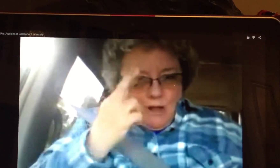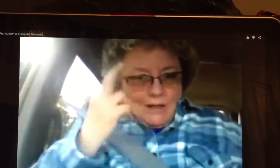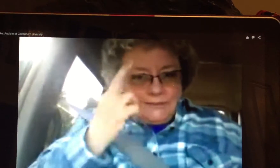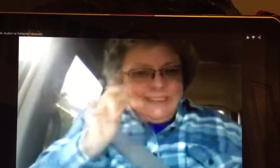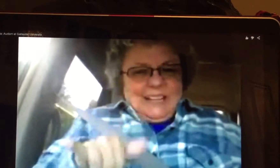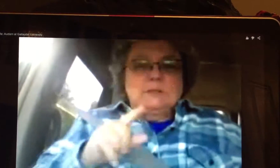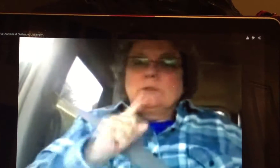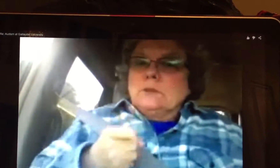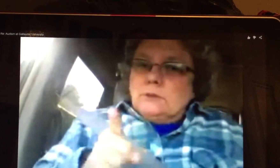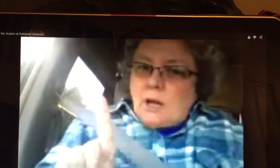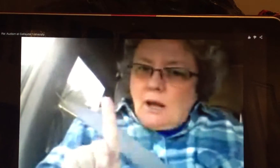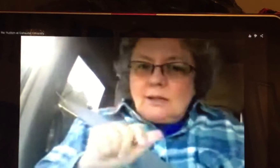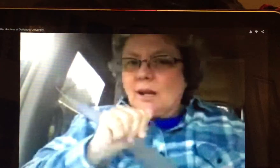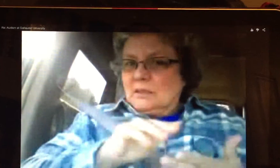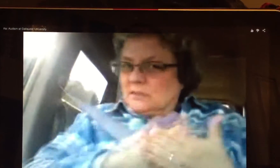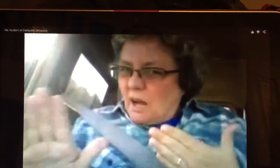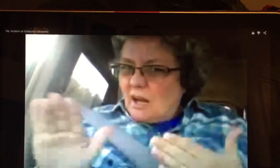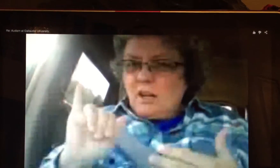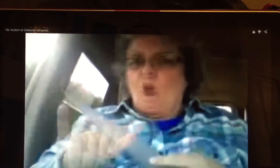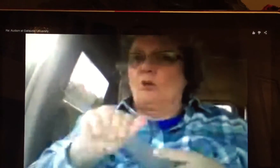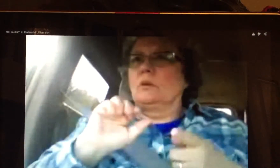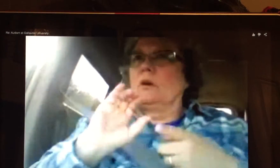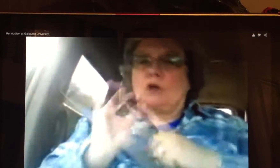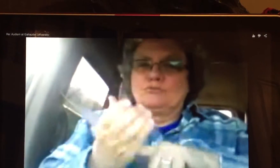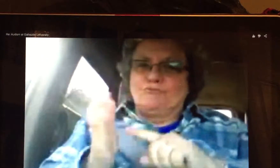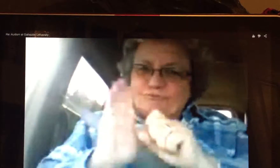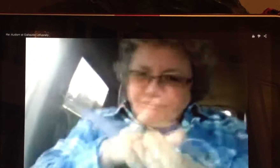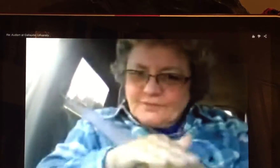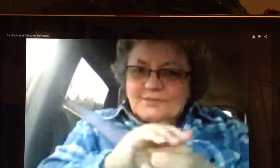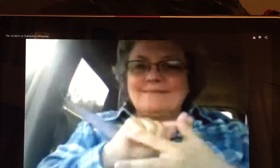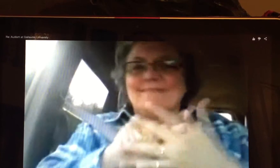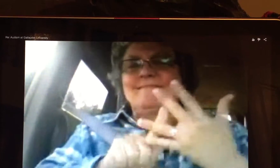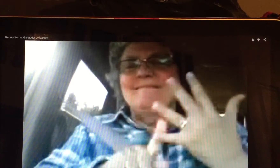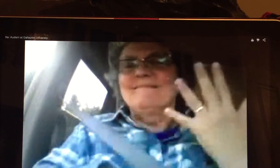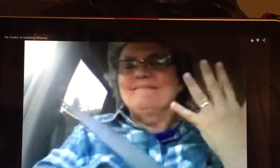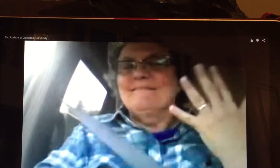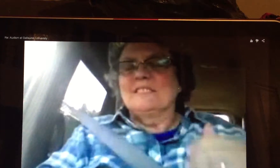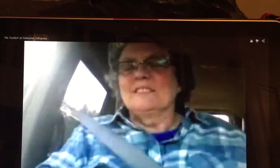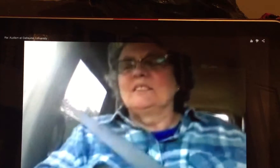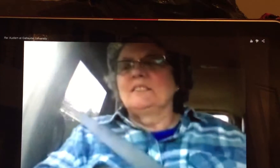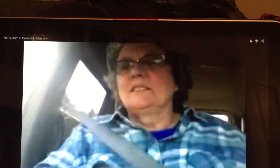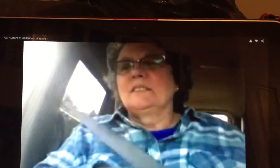do is my responsibility and my my issue but it seems to be very disrespectful